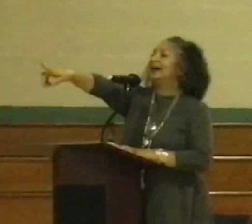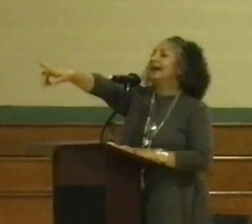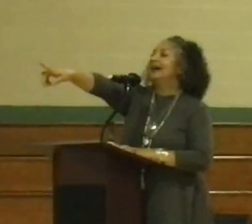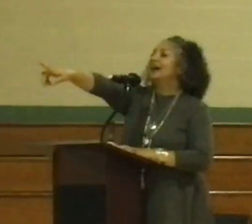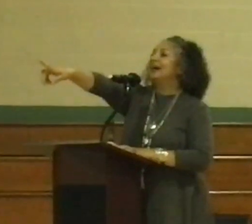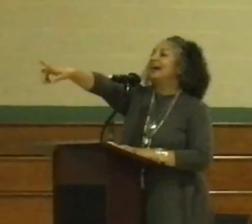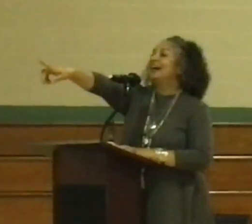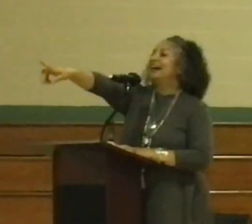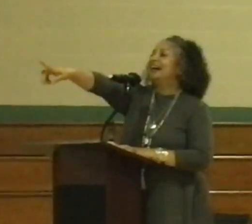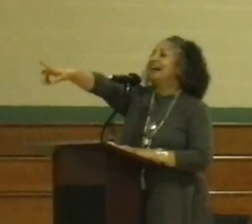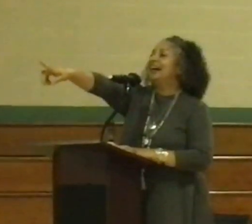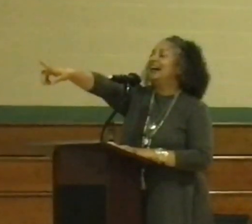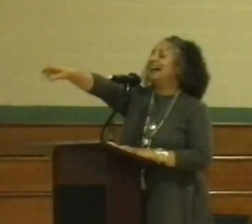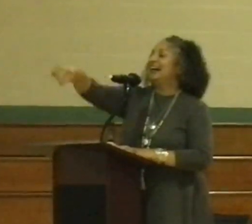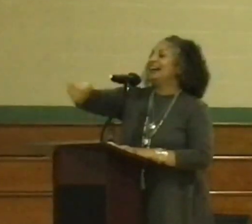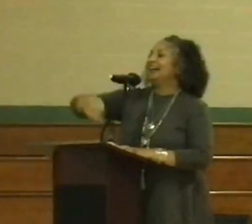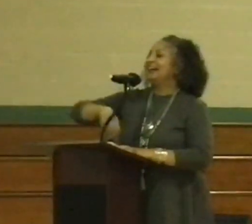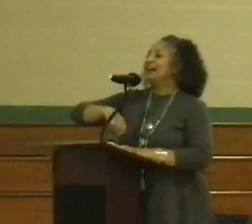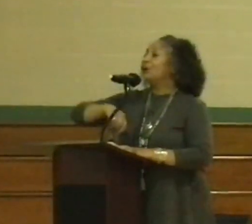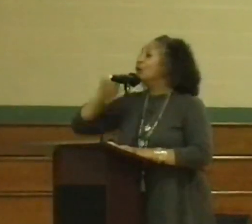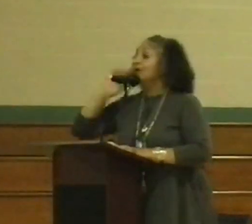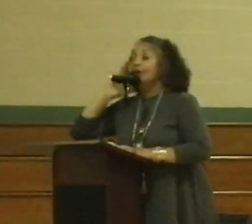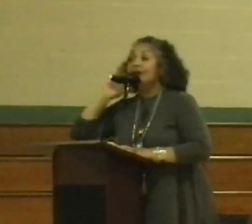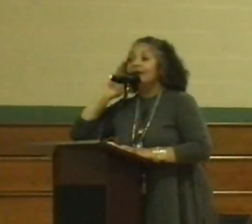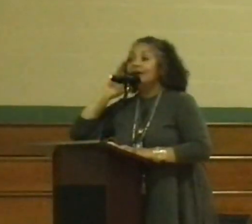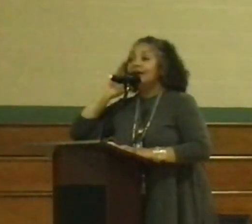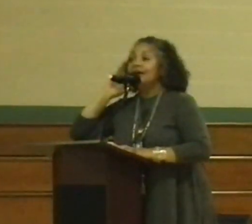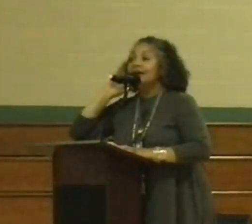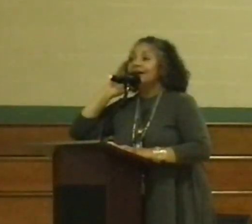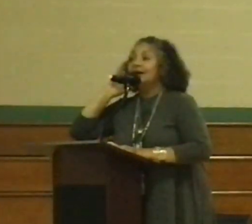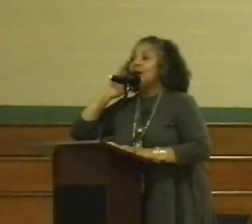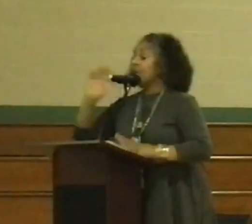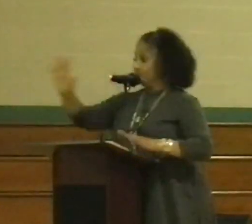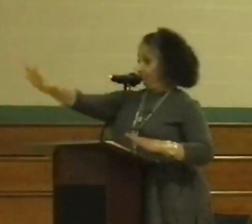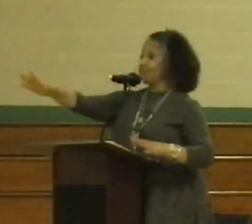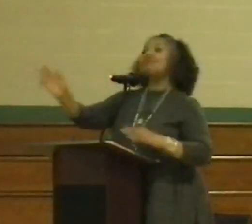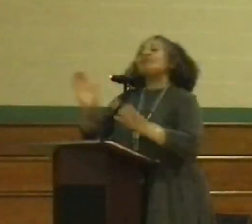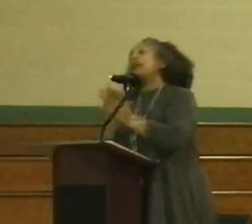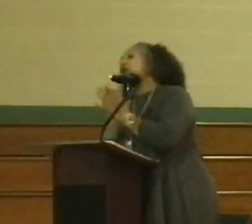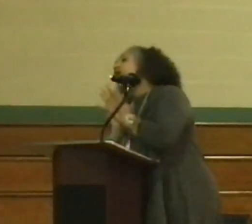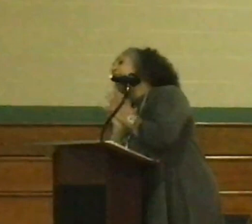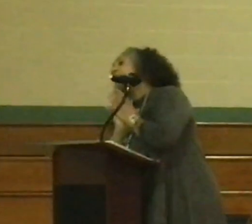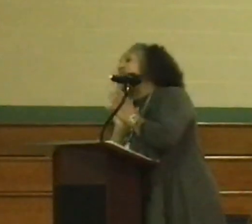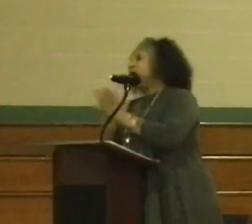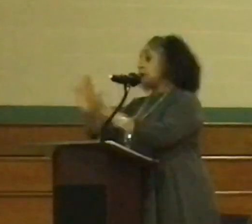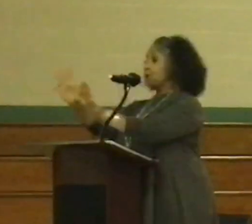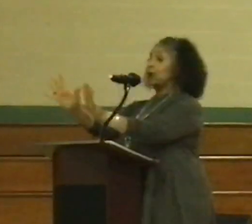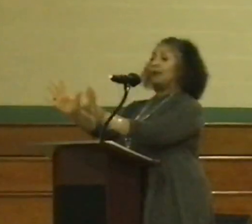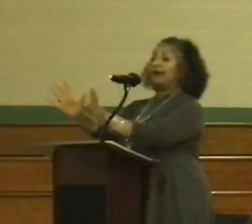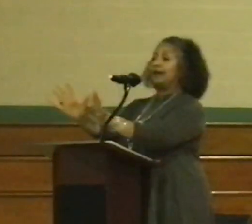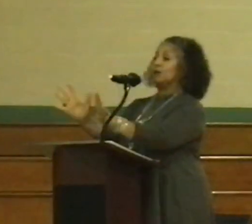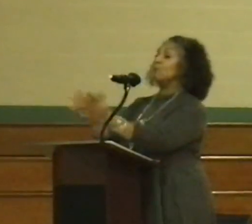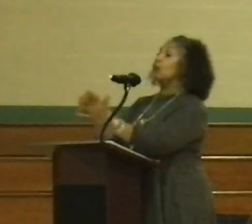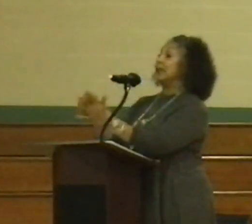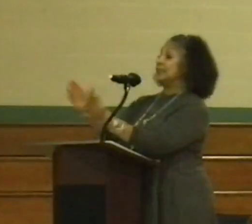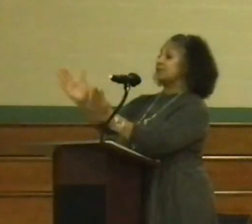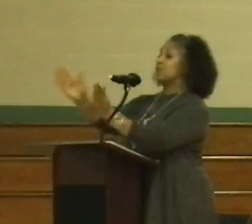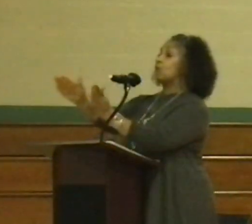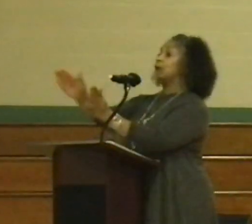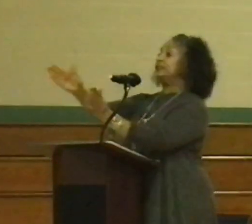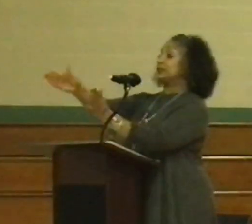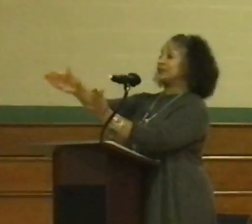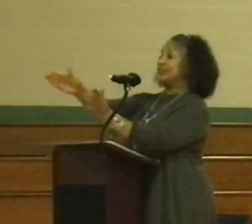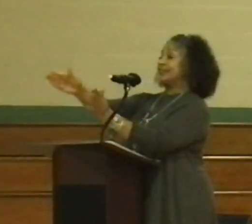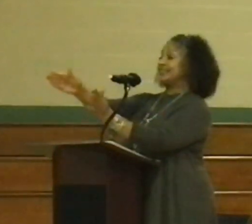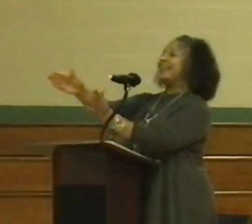I'm on the second floor. And then I just wanted to direct you on the forum at 4 o'clock. Thank you. Thank you. 4 p.m. Is it